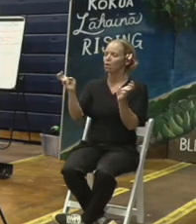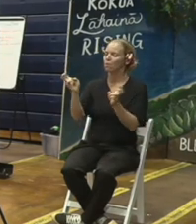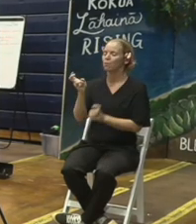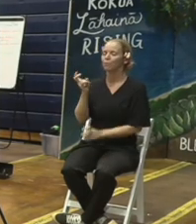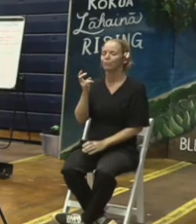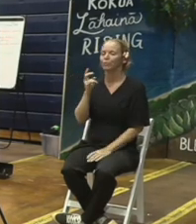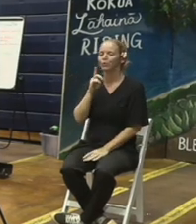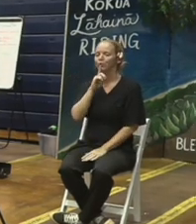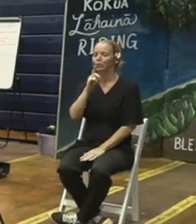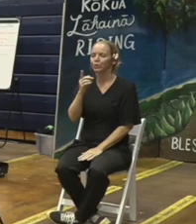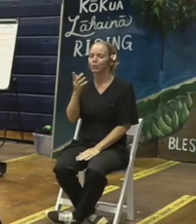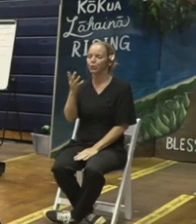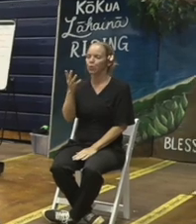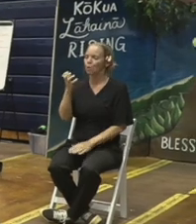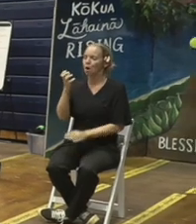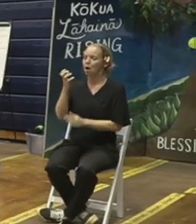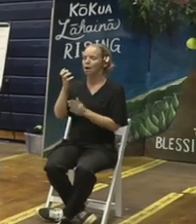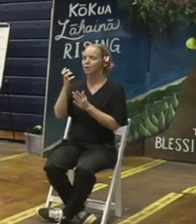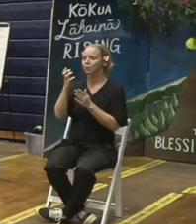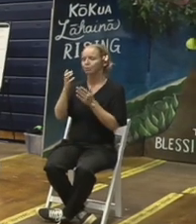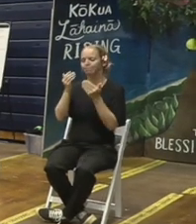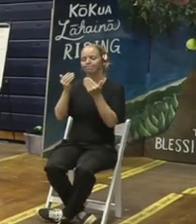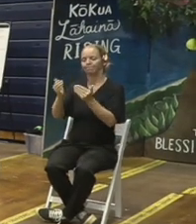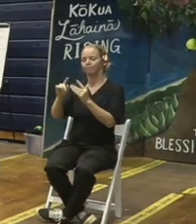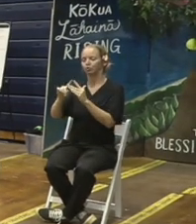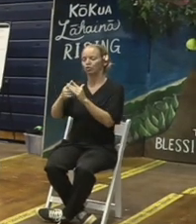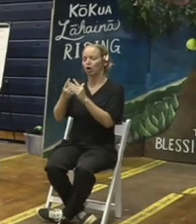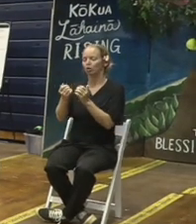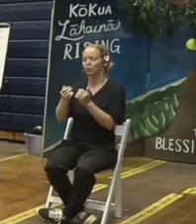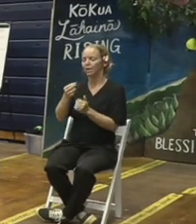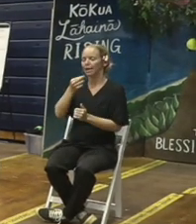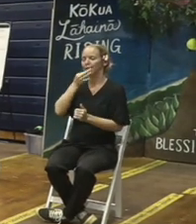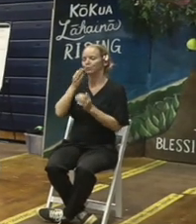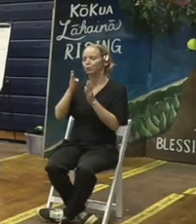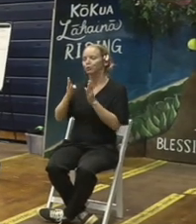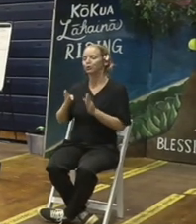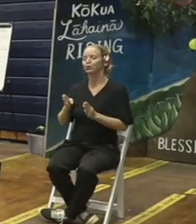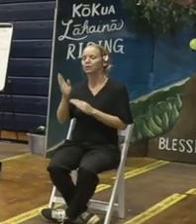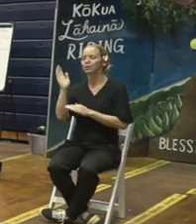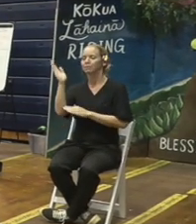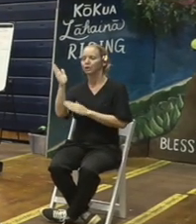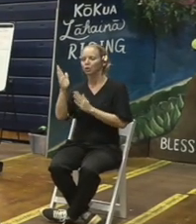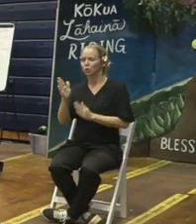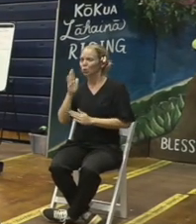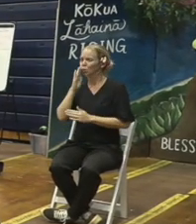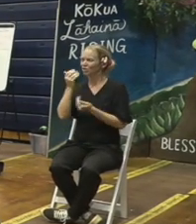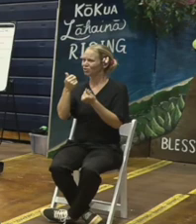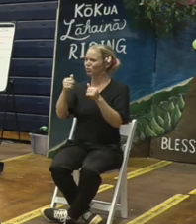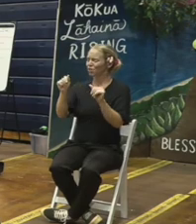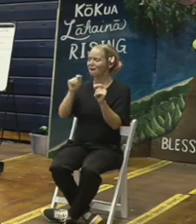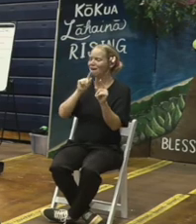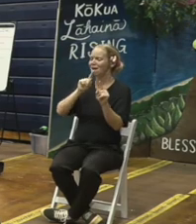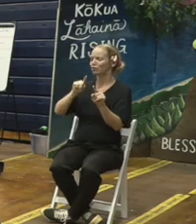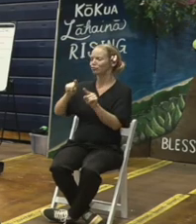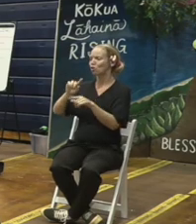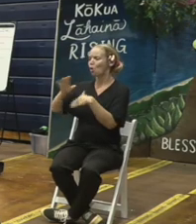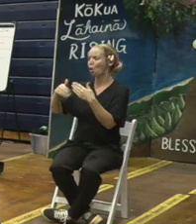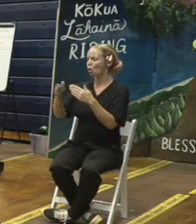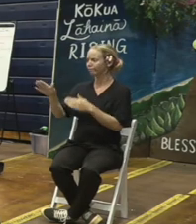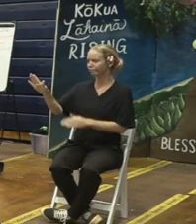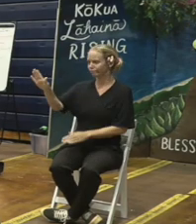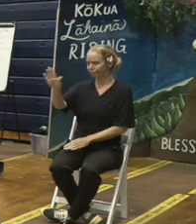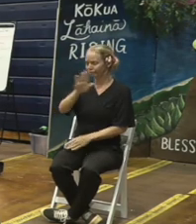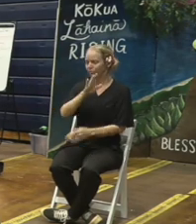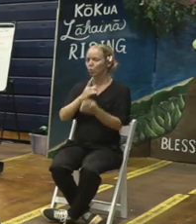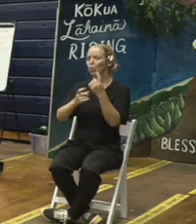want to get really to the speakers and the experts. Let us try to answer a lot of the questions that we think you folks have and